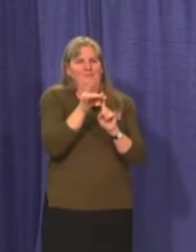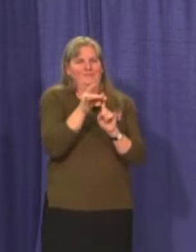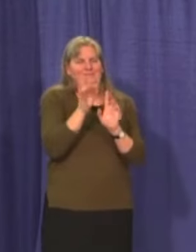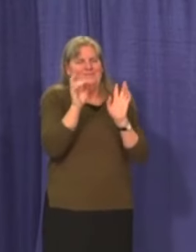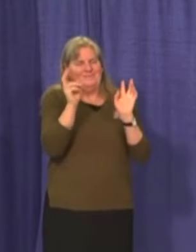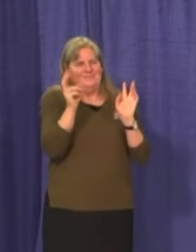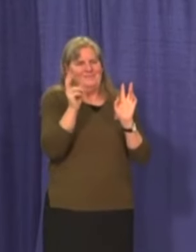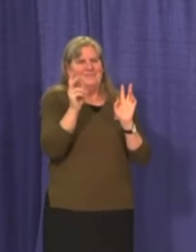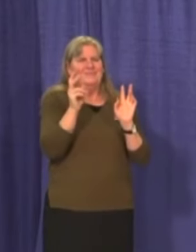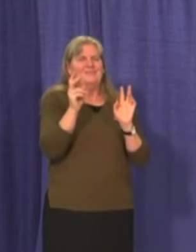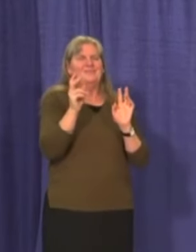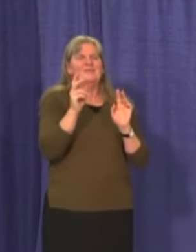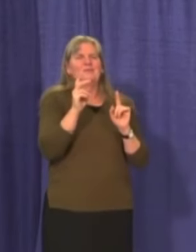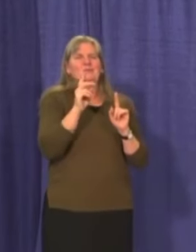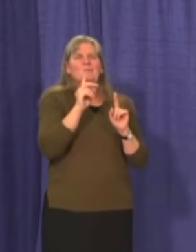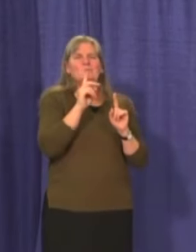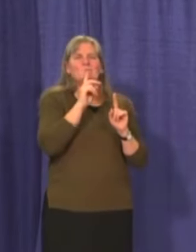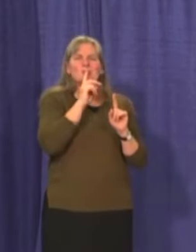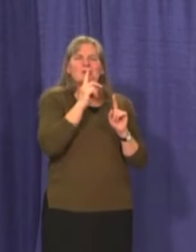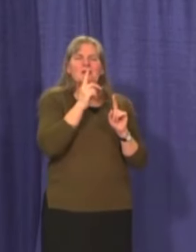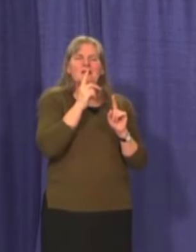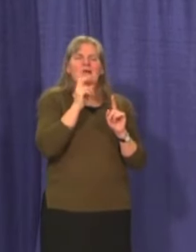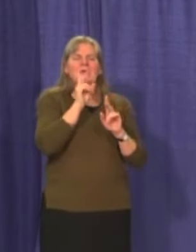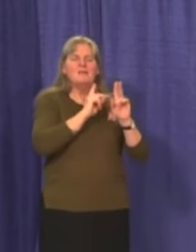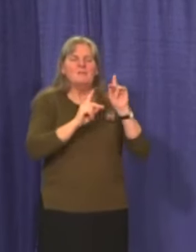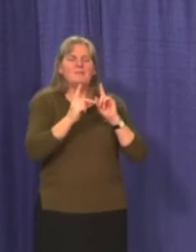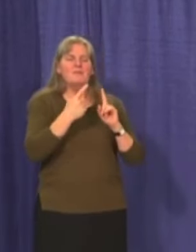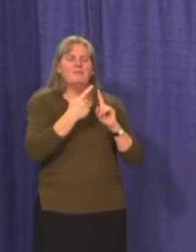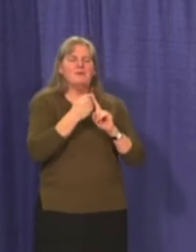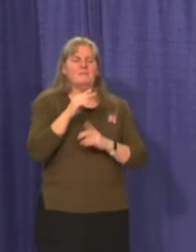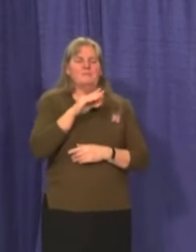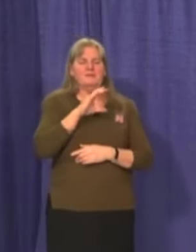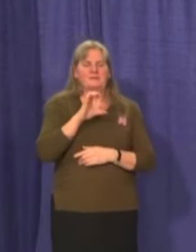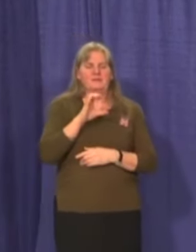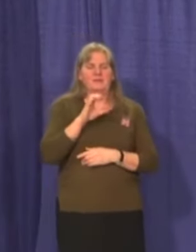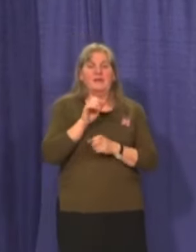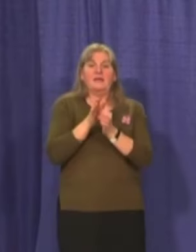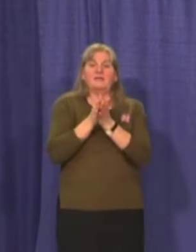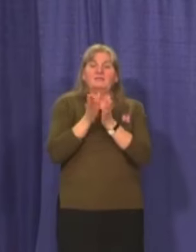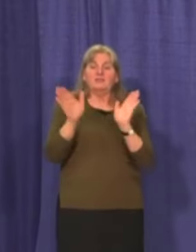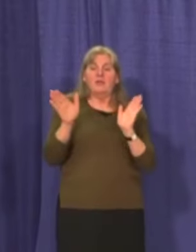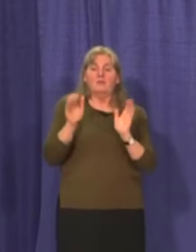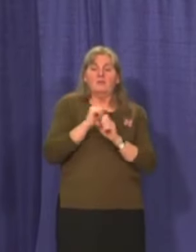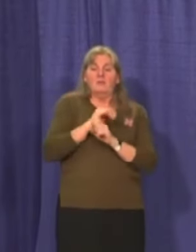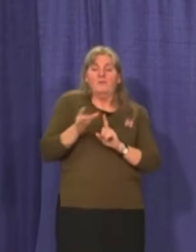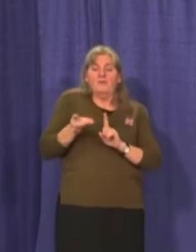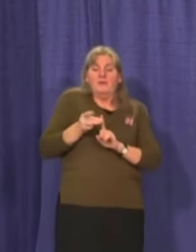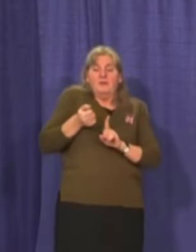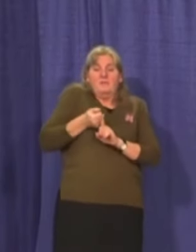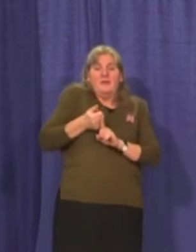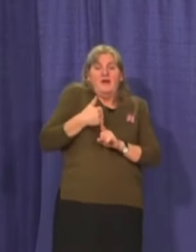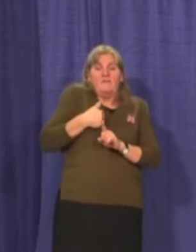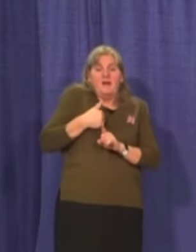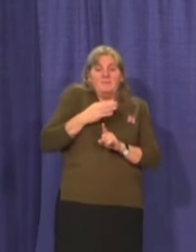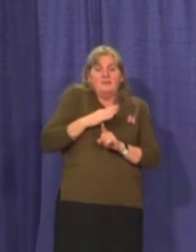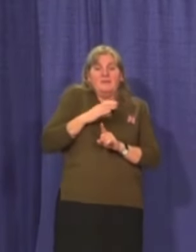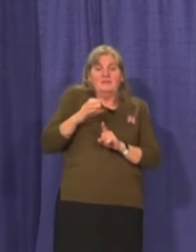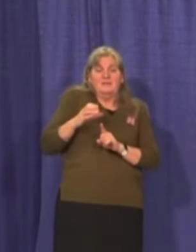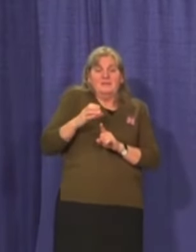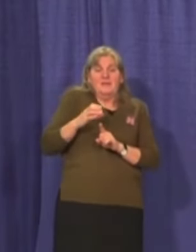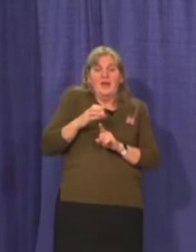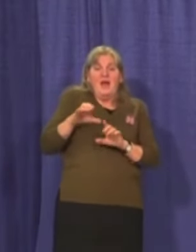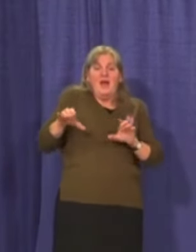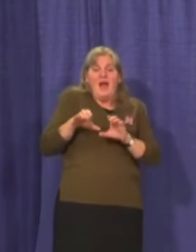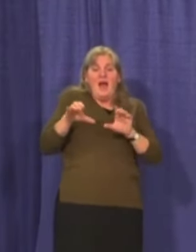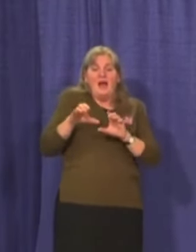though you could say the random risk of someone from BC being, being infectious is, is based on, based on active cases